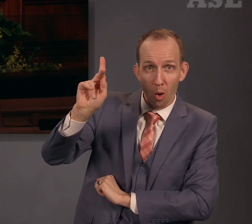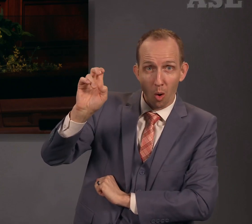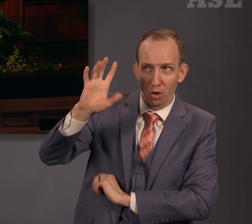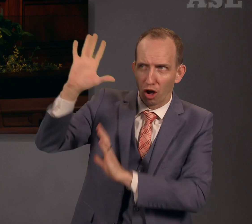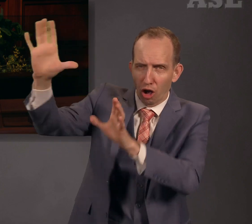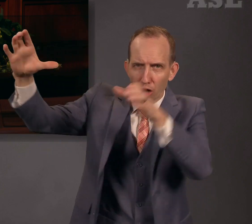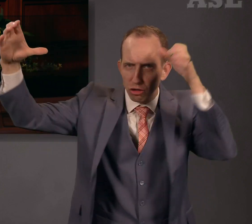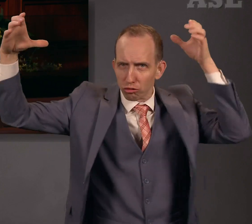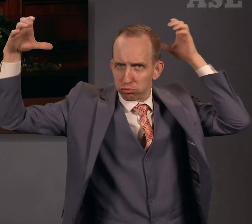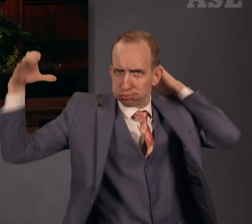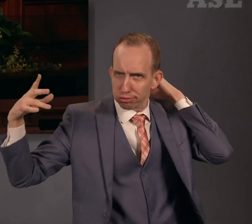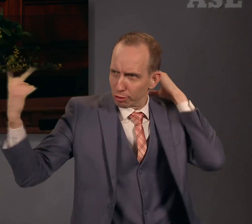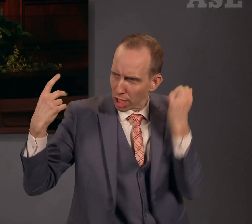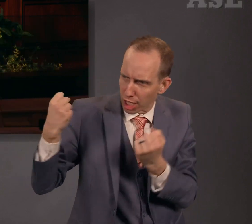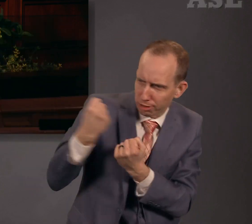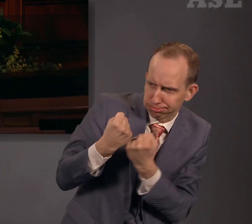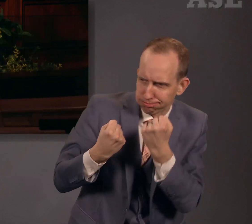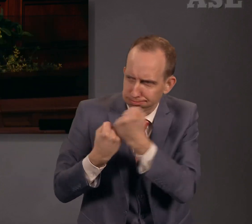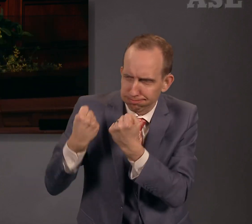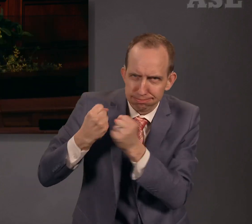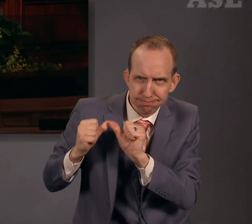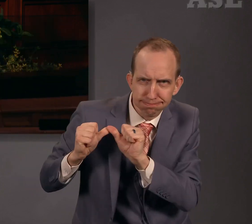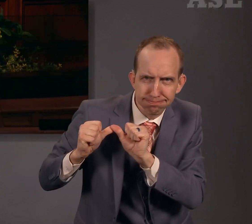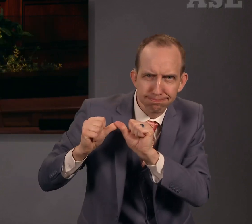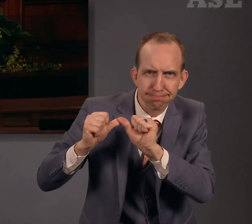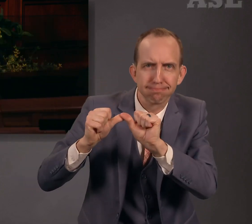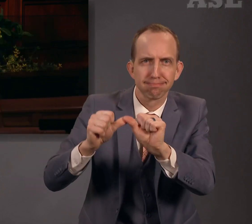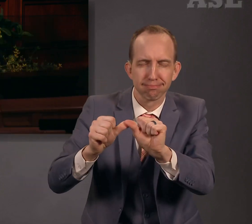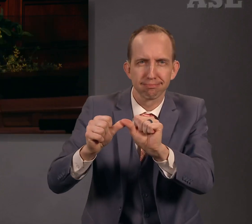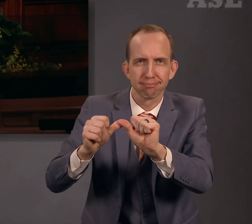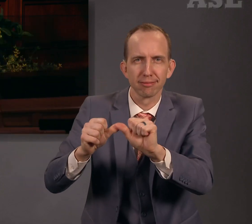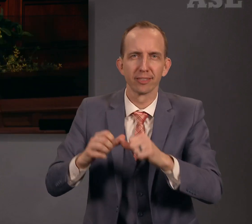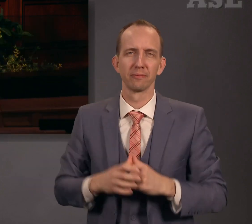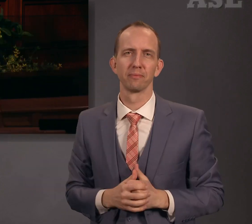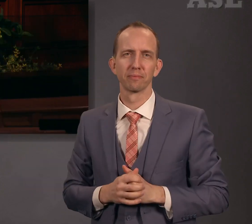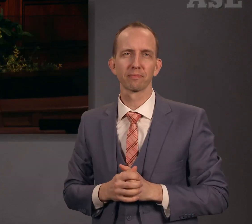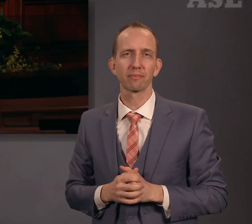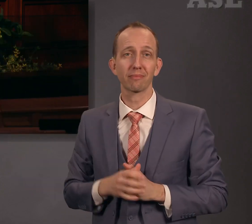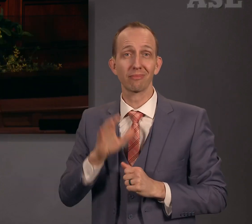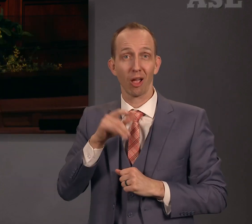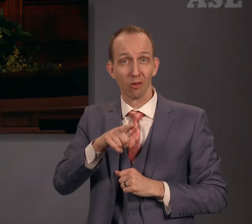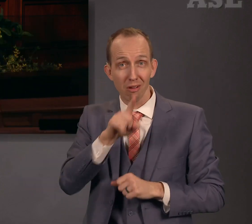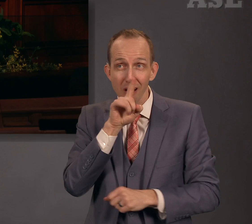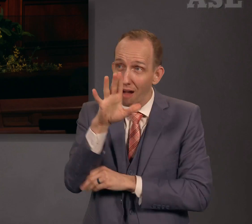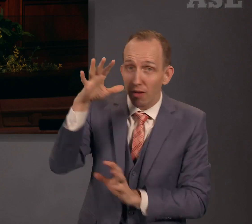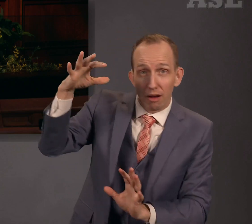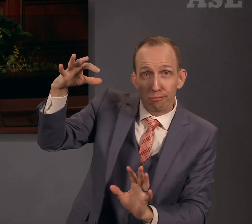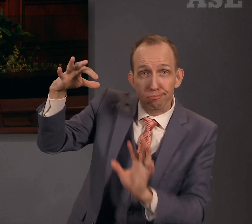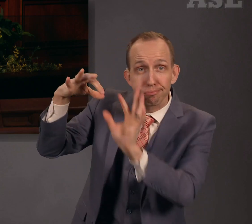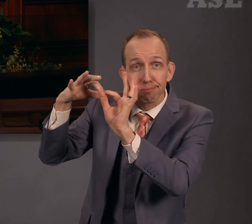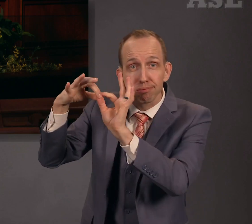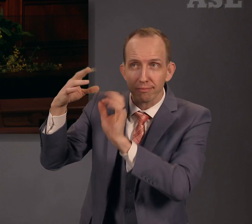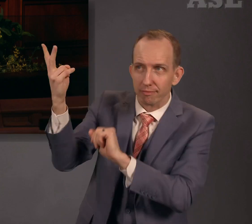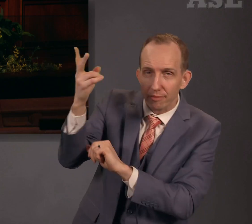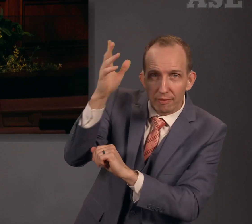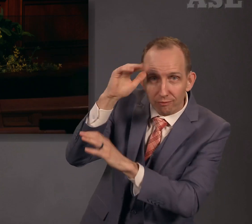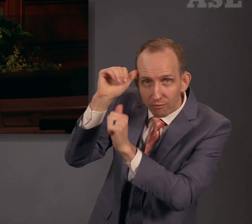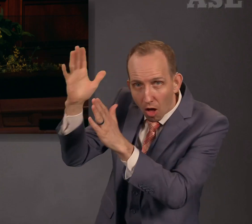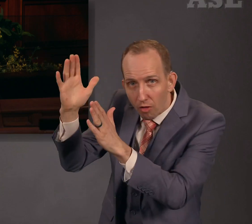The covenant connection we have with our Heavenly Father and His resurrected and living Son is the